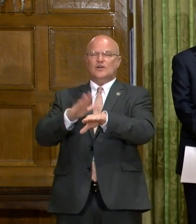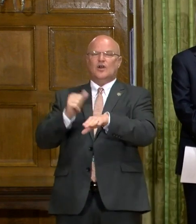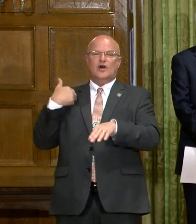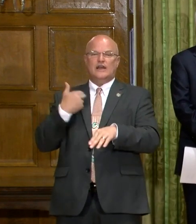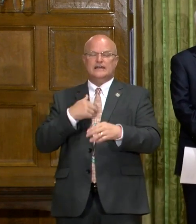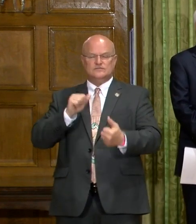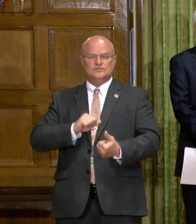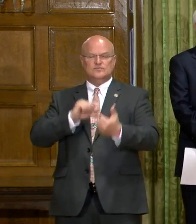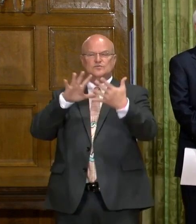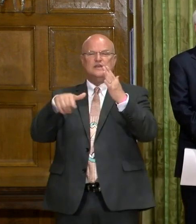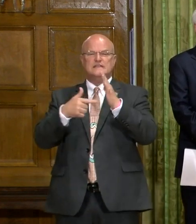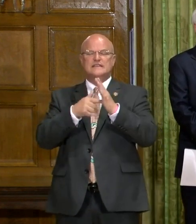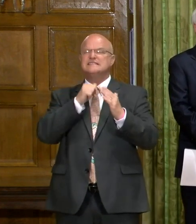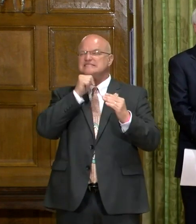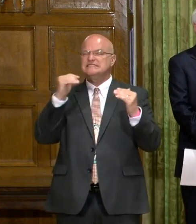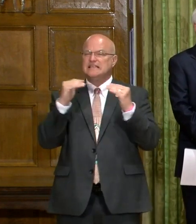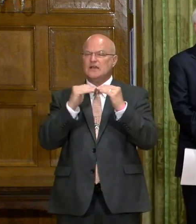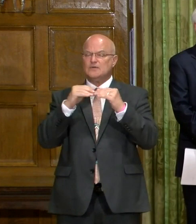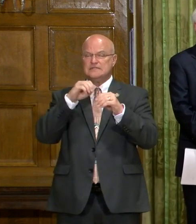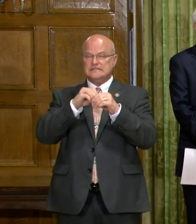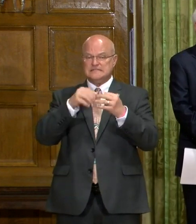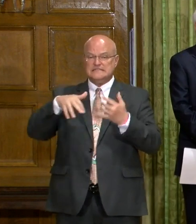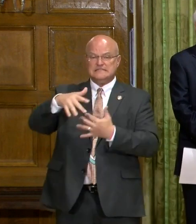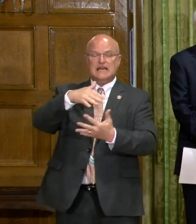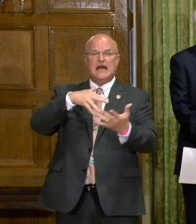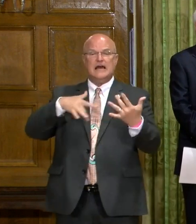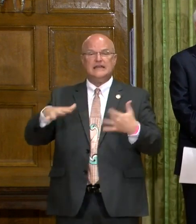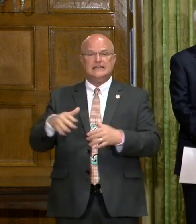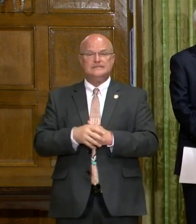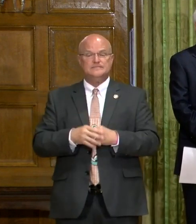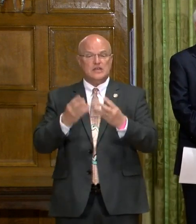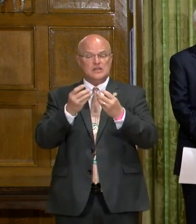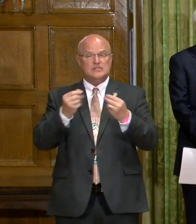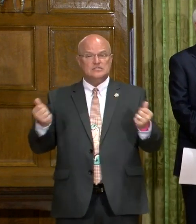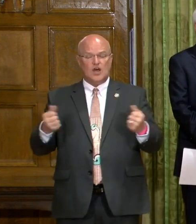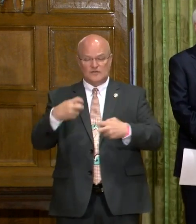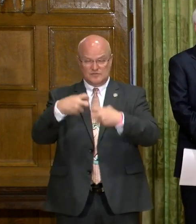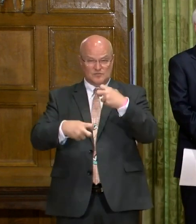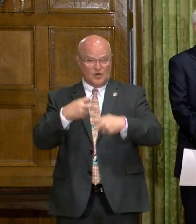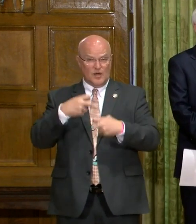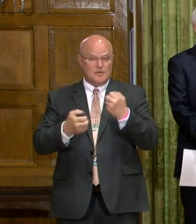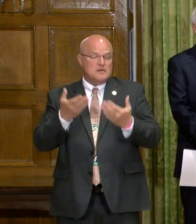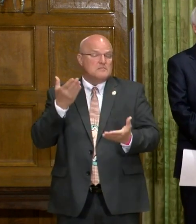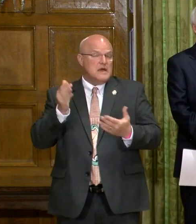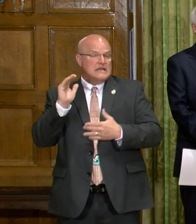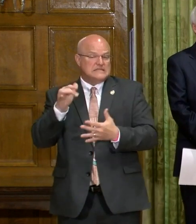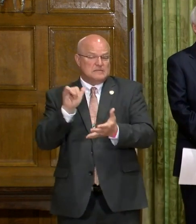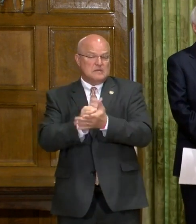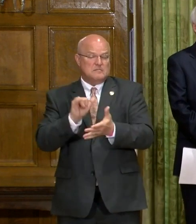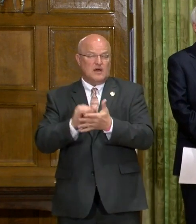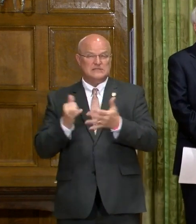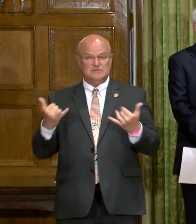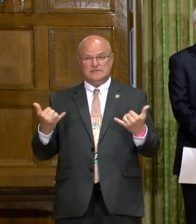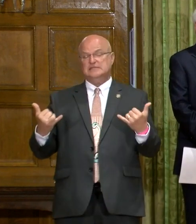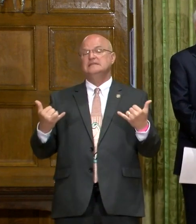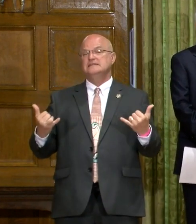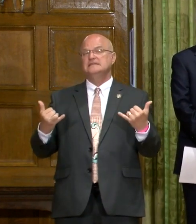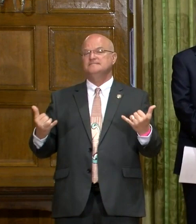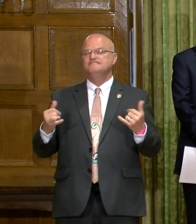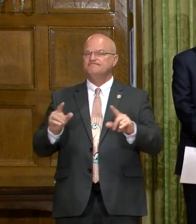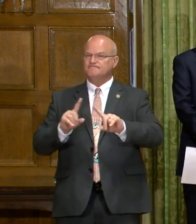to address these inequities in our society. Solving such heavy problems may seem impossible today.